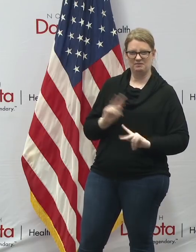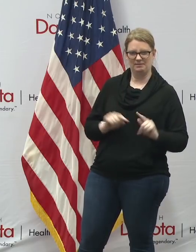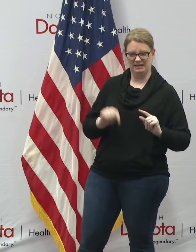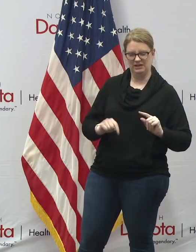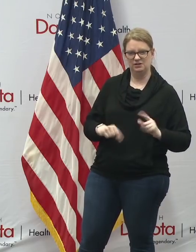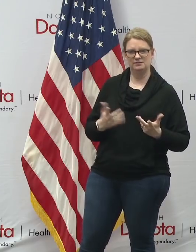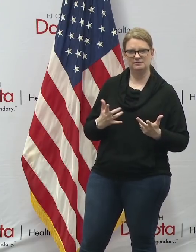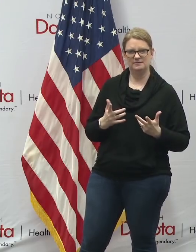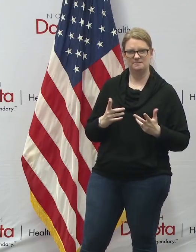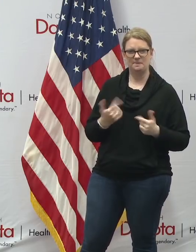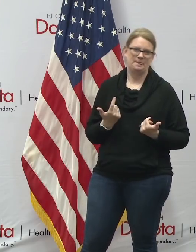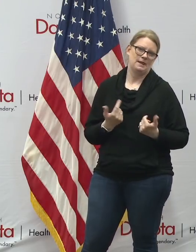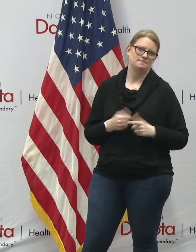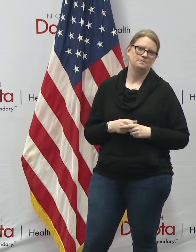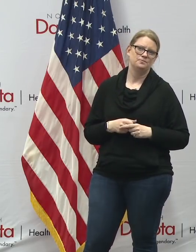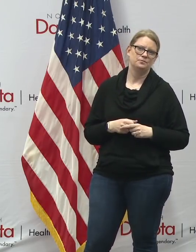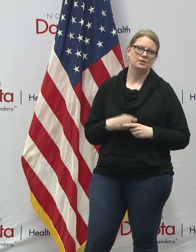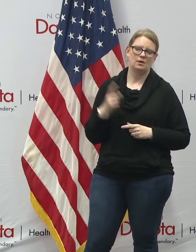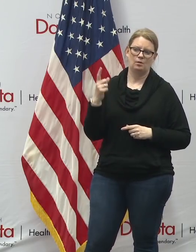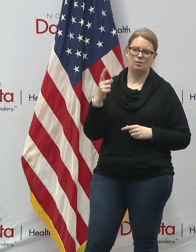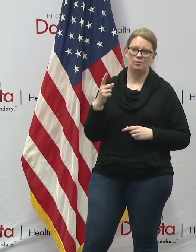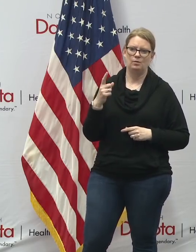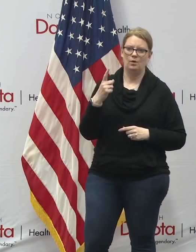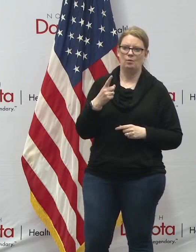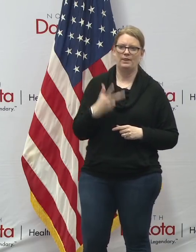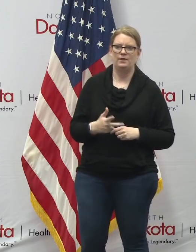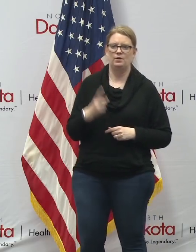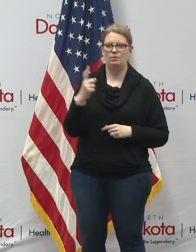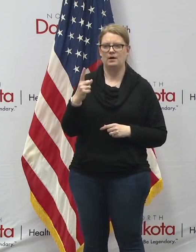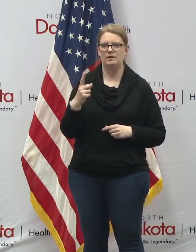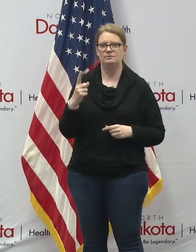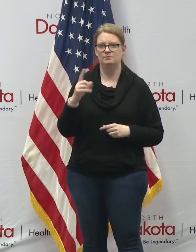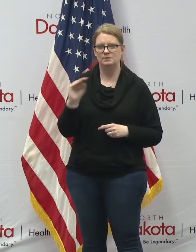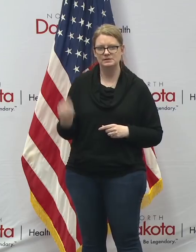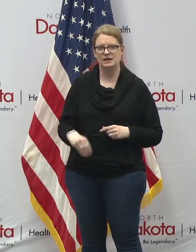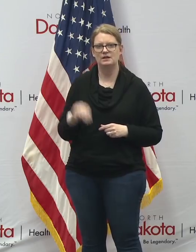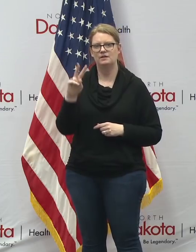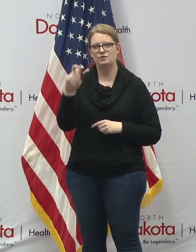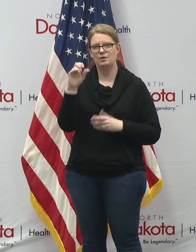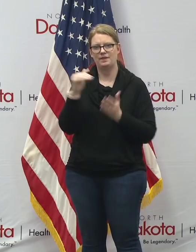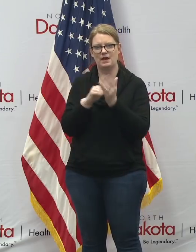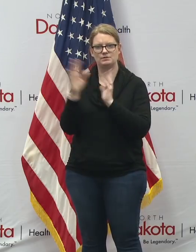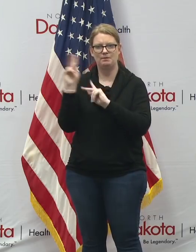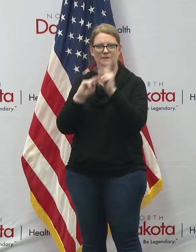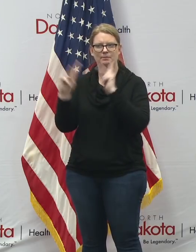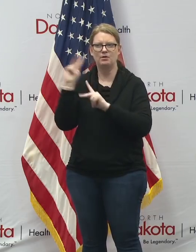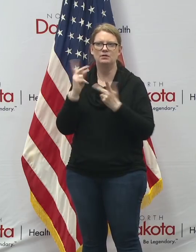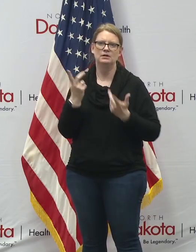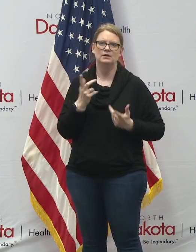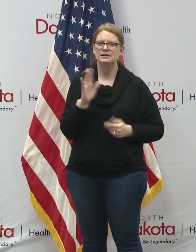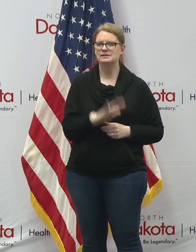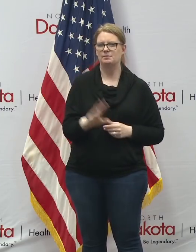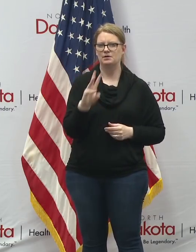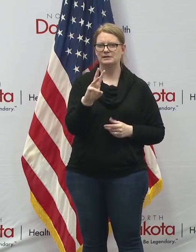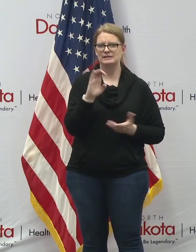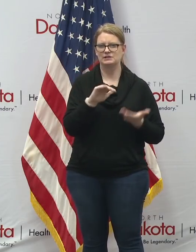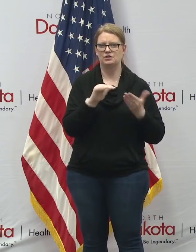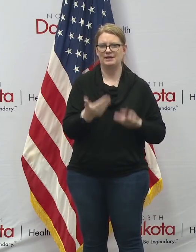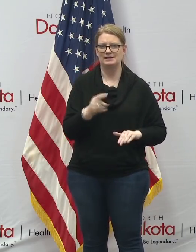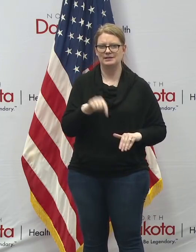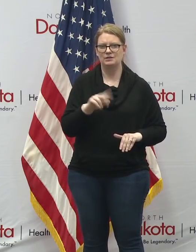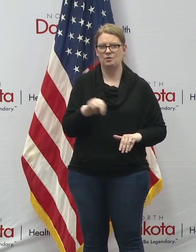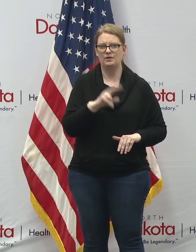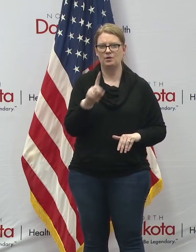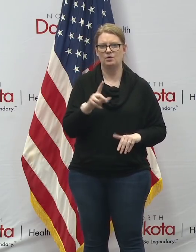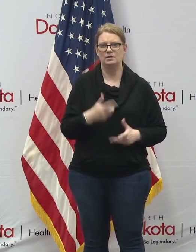math on that you took you know one third of one percent of two hundred thousand people i think that gets you to about 600 deaths in north dakota